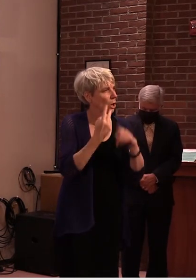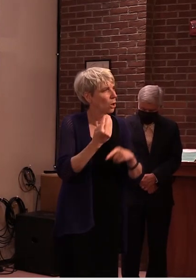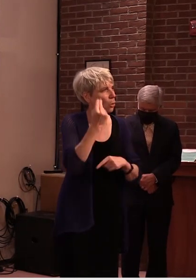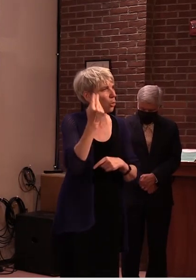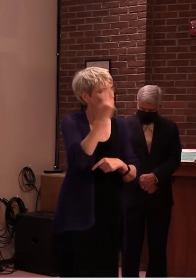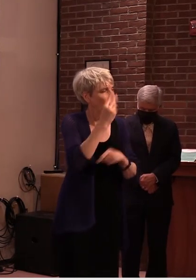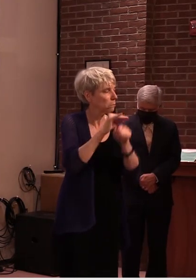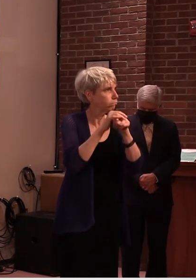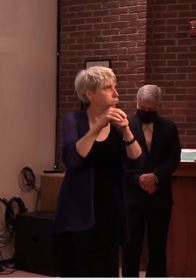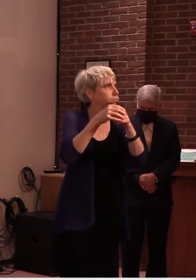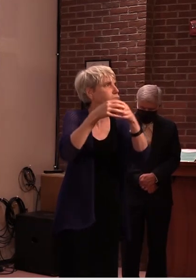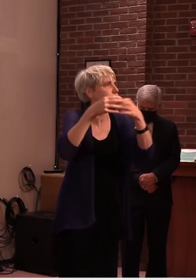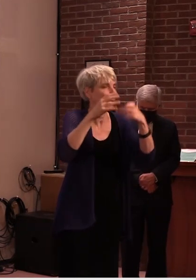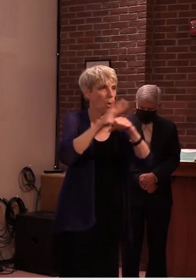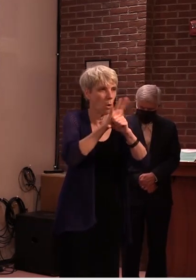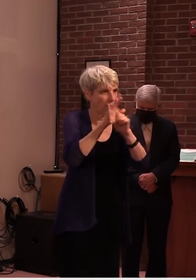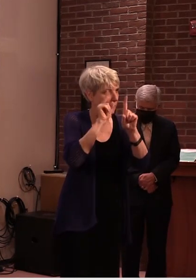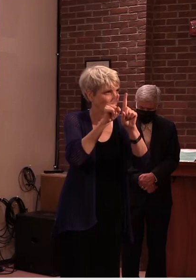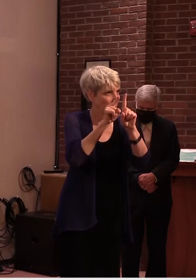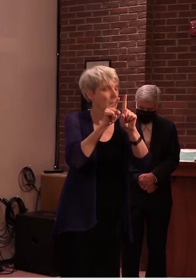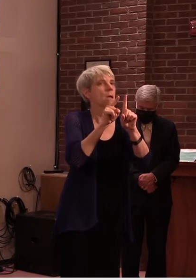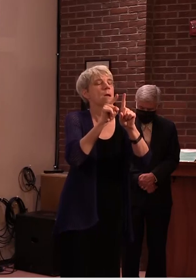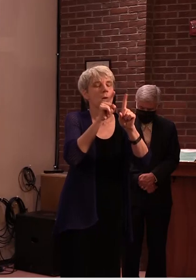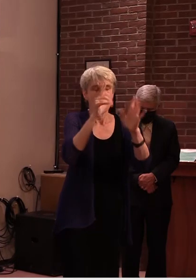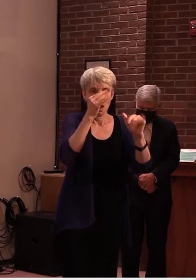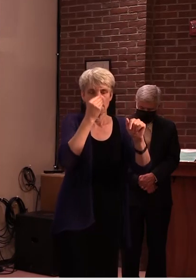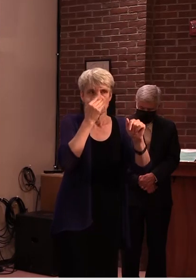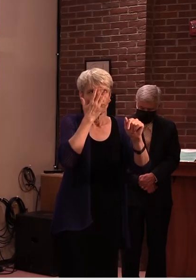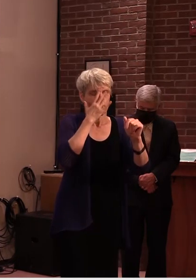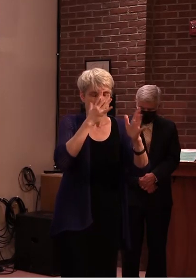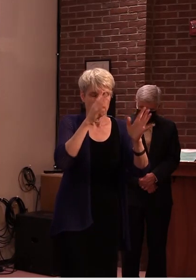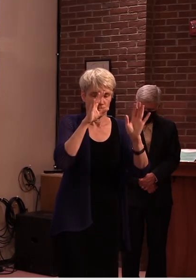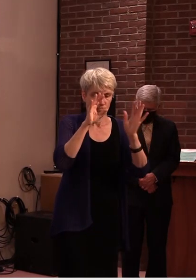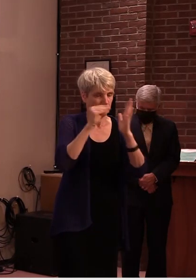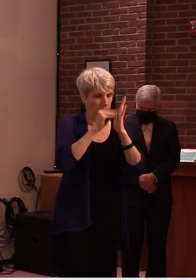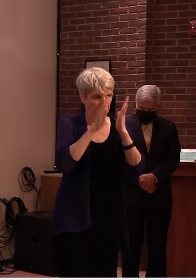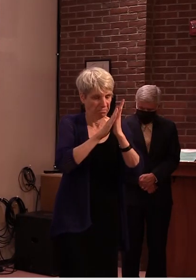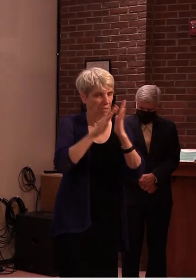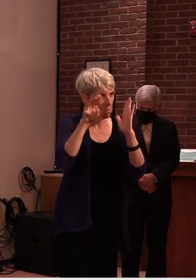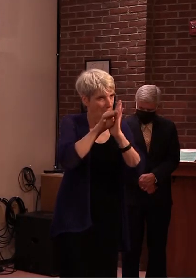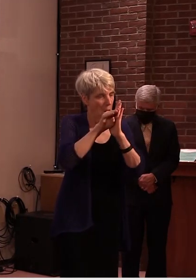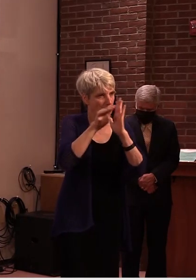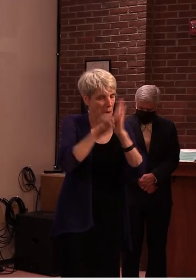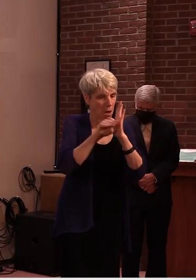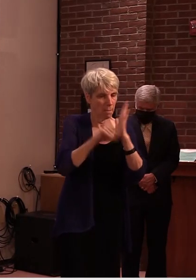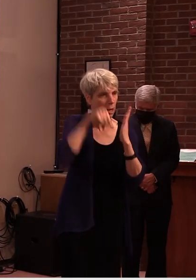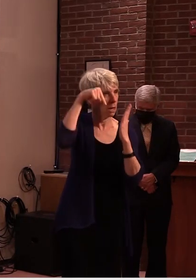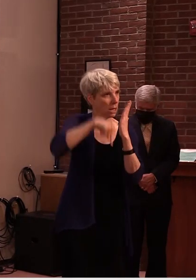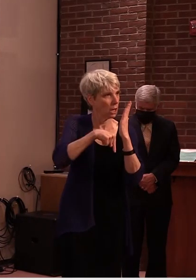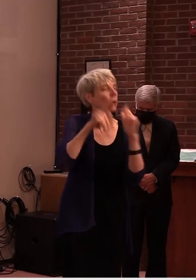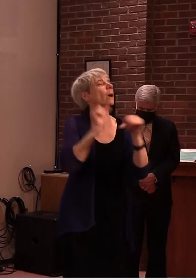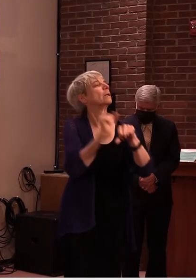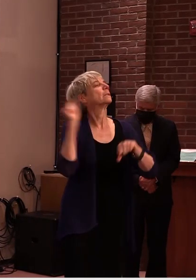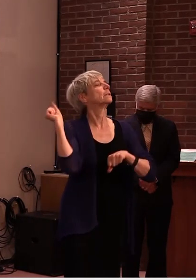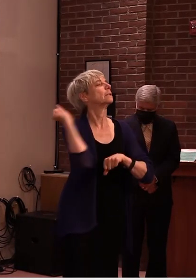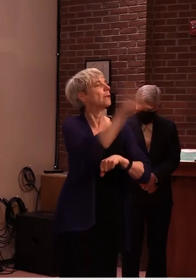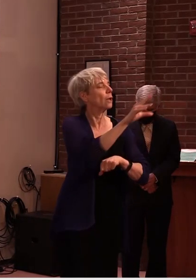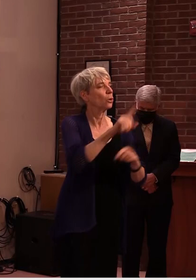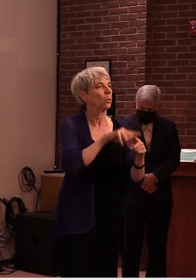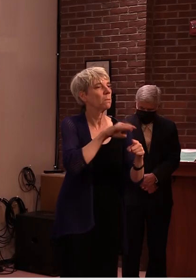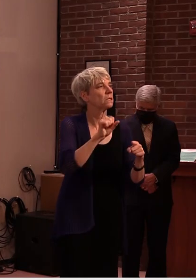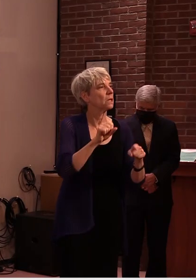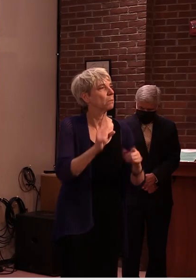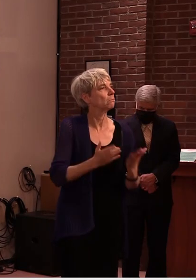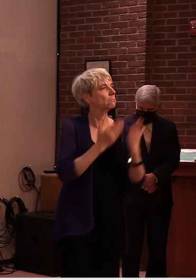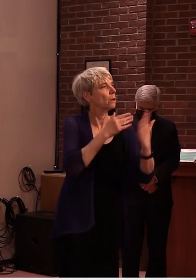of our protocol with the folks in mississippi i really have no more detail on that so i think